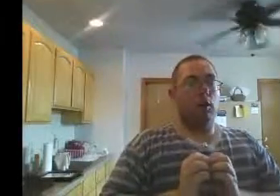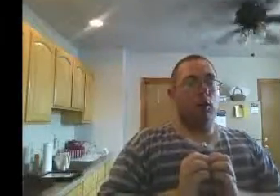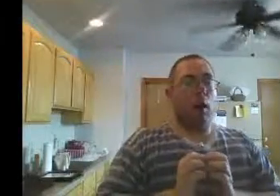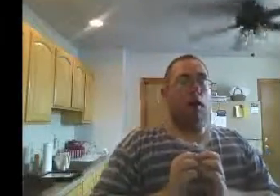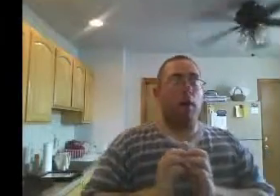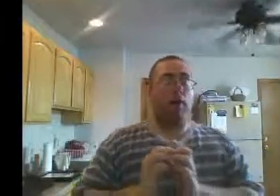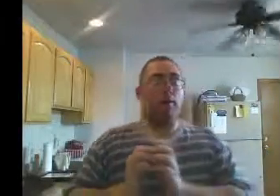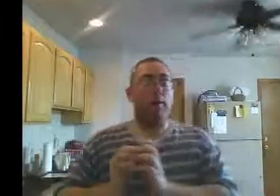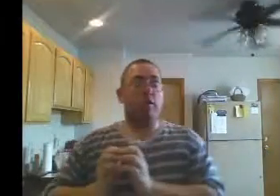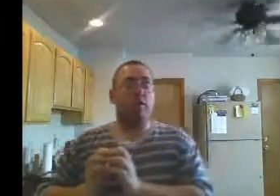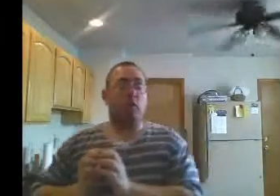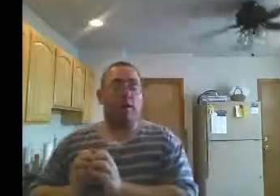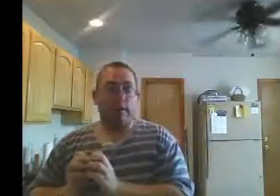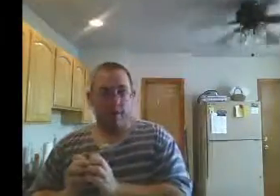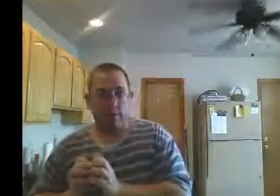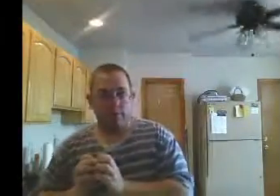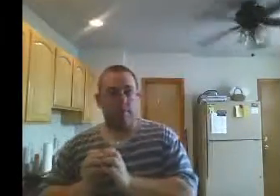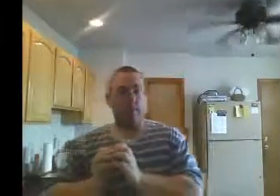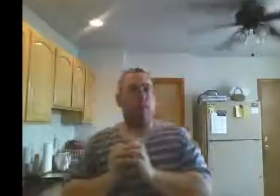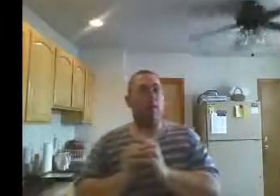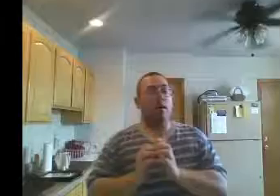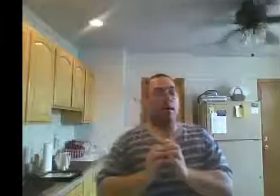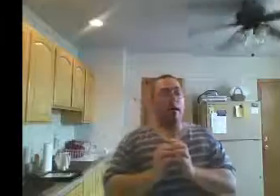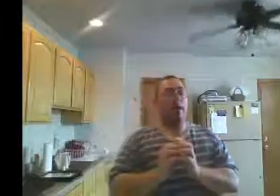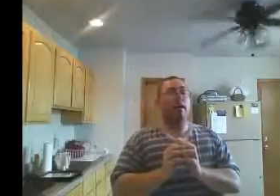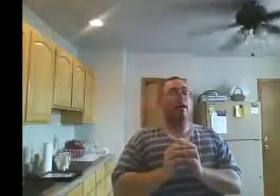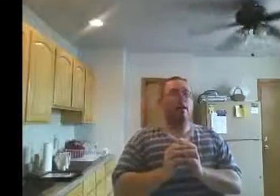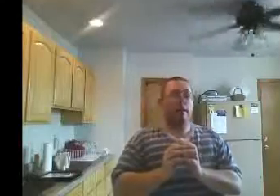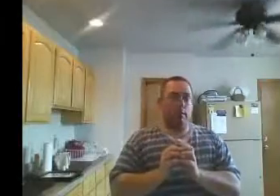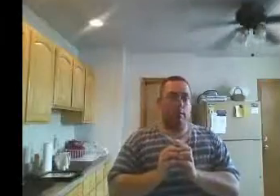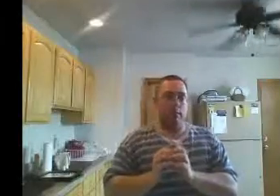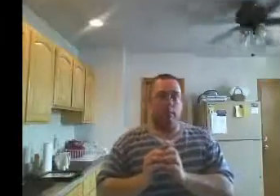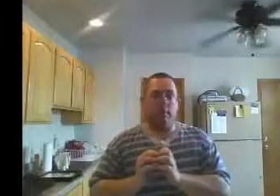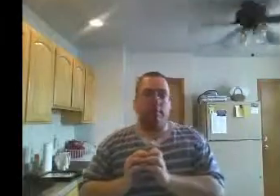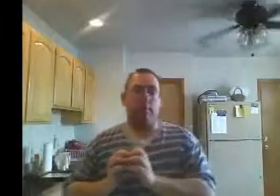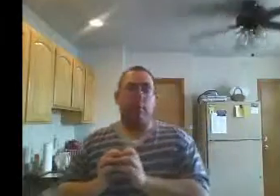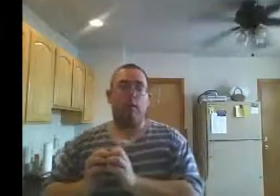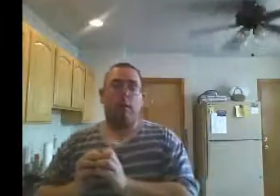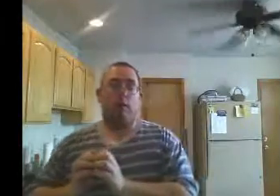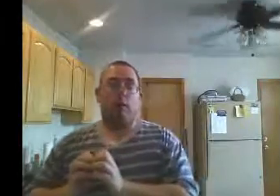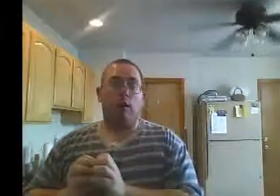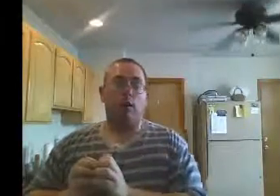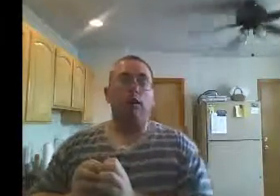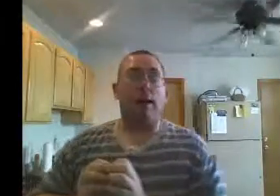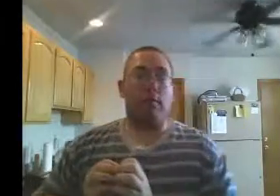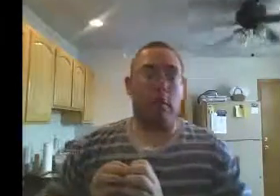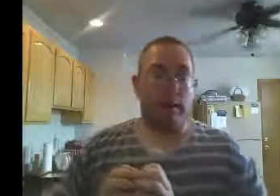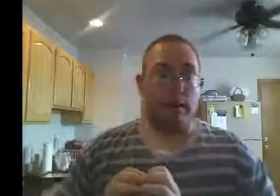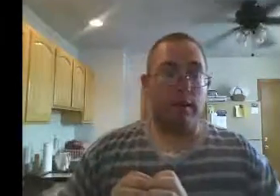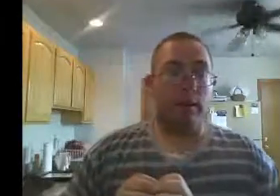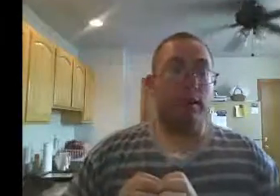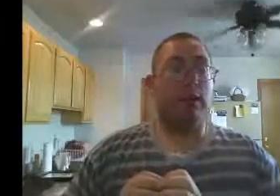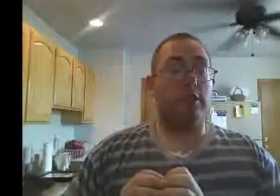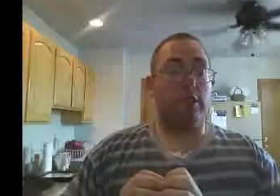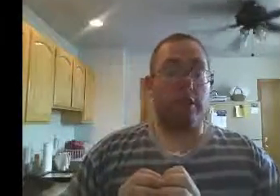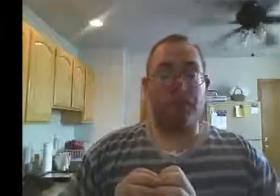Our rivalry started in January this year.